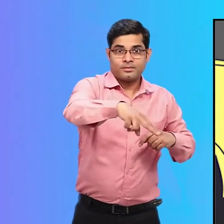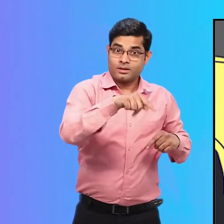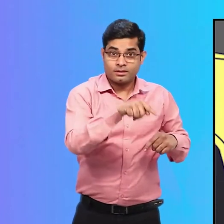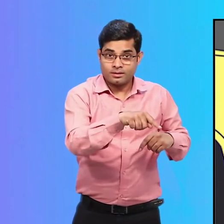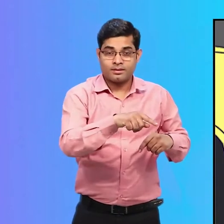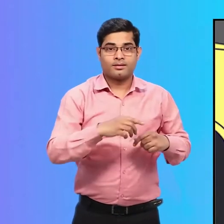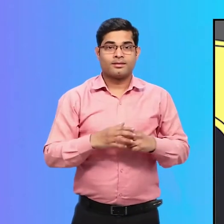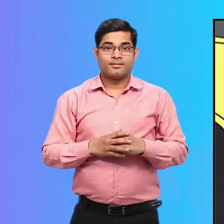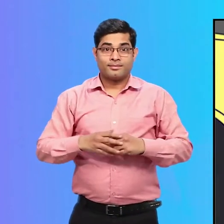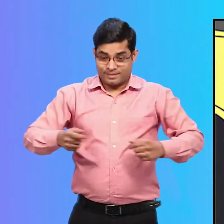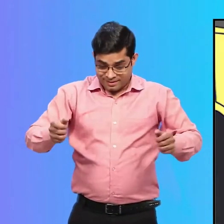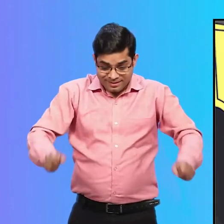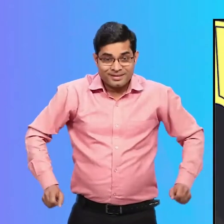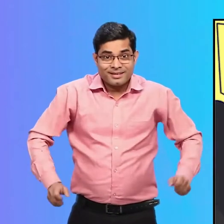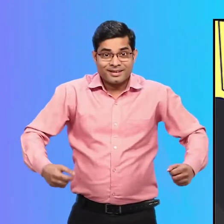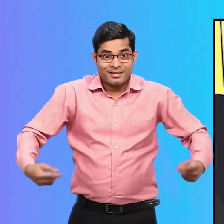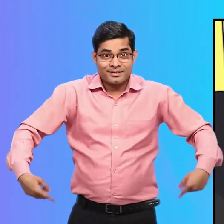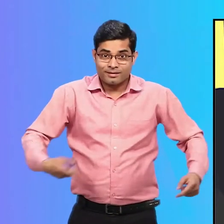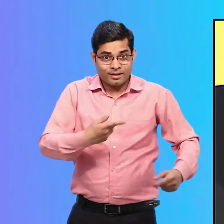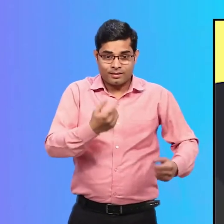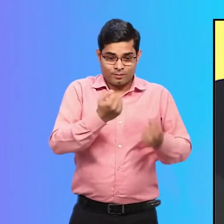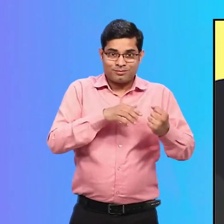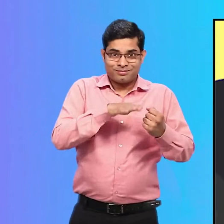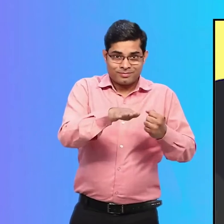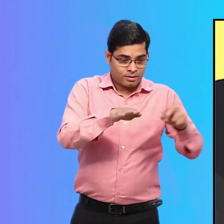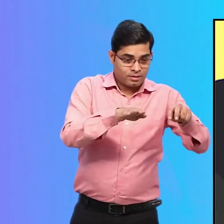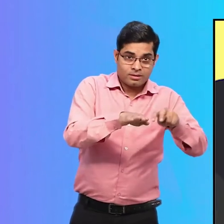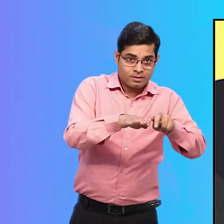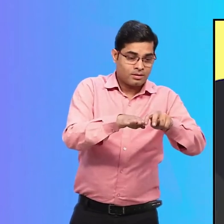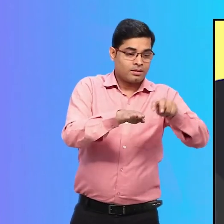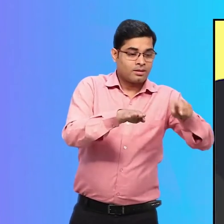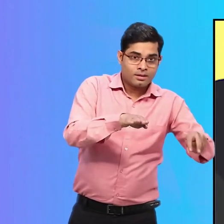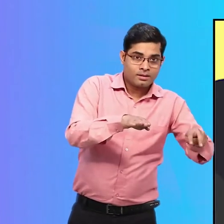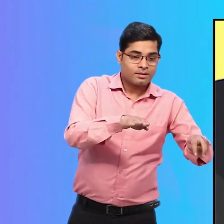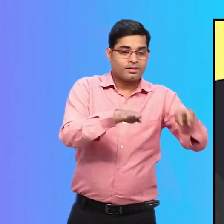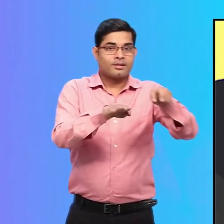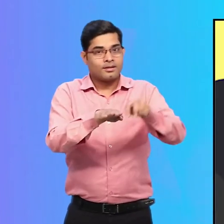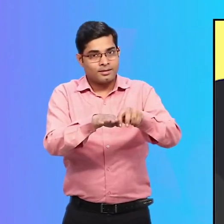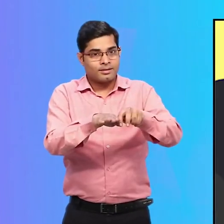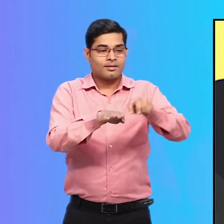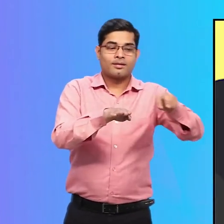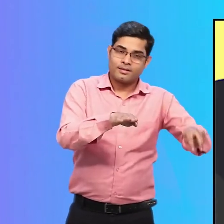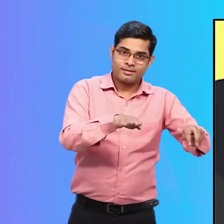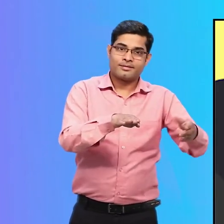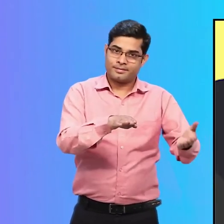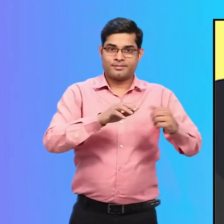stripes which marks the space for wheelchair users to get in and out of the car.